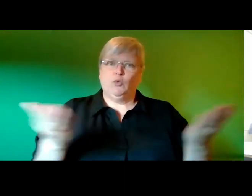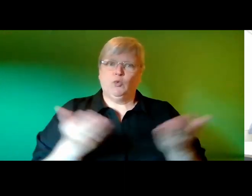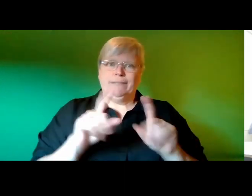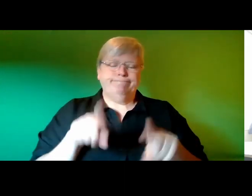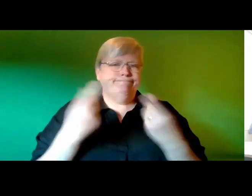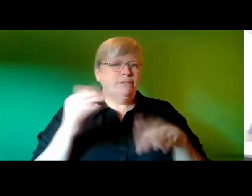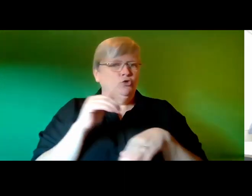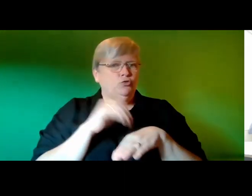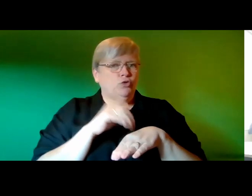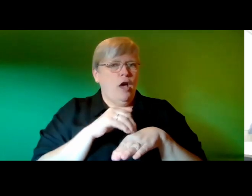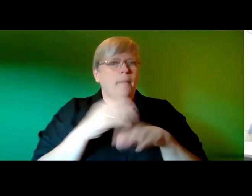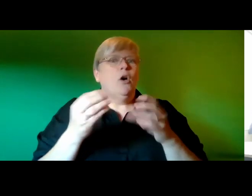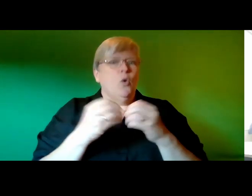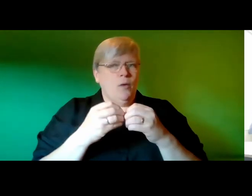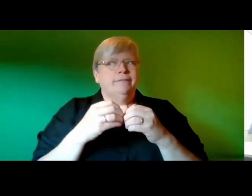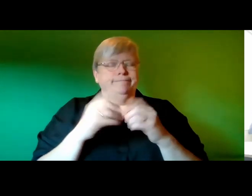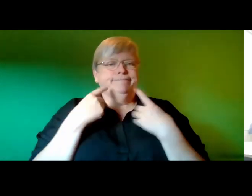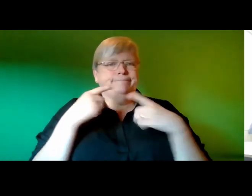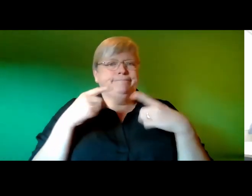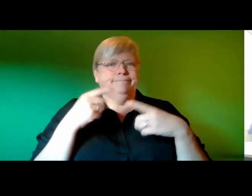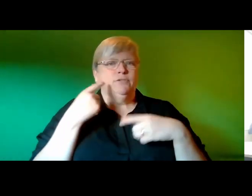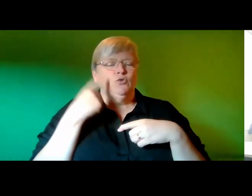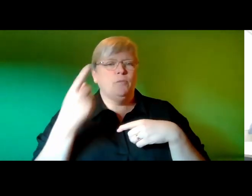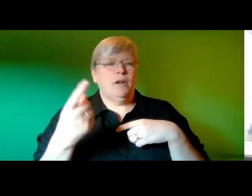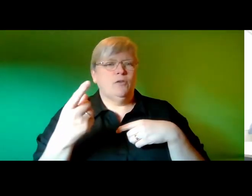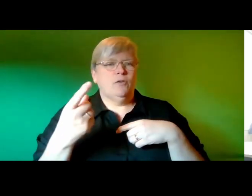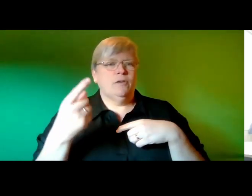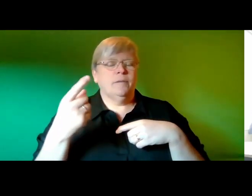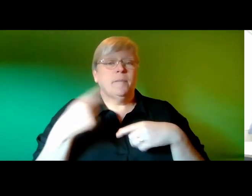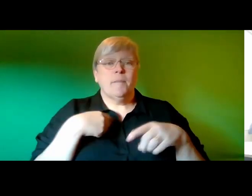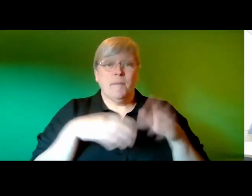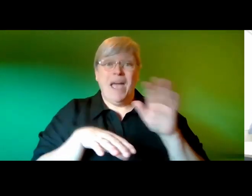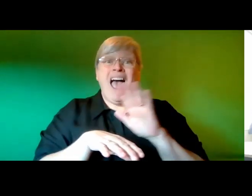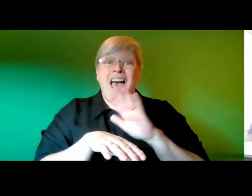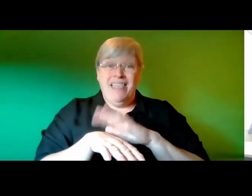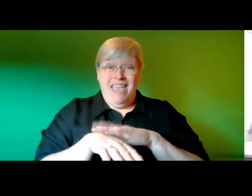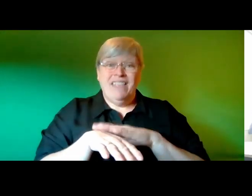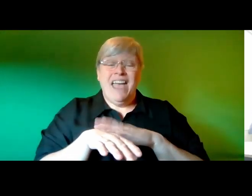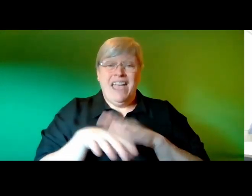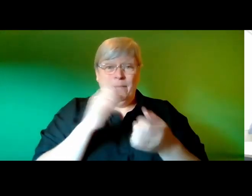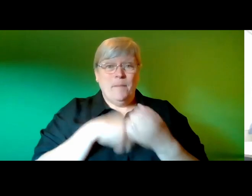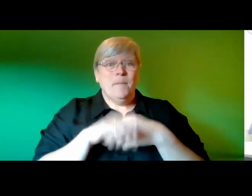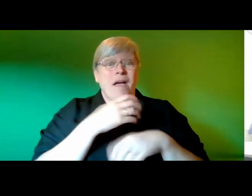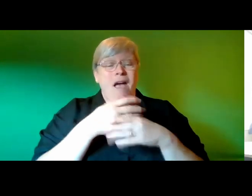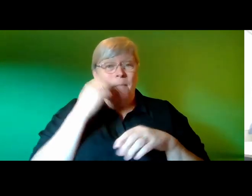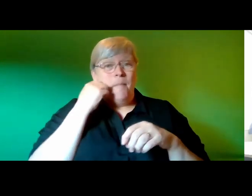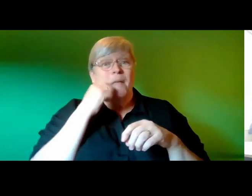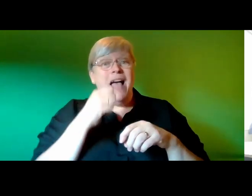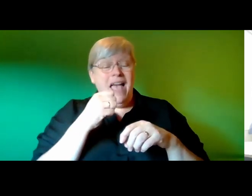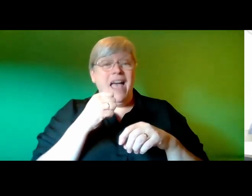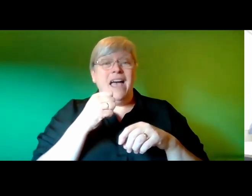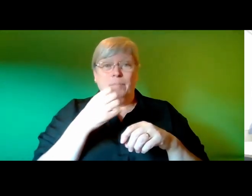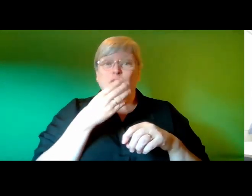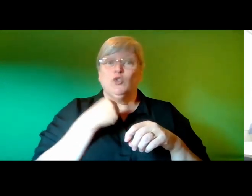in trouble with Missy up tomorrow the side of my left hand is already lead black from using my two beam mechanical